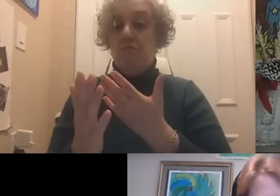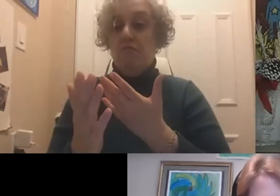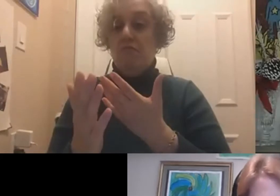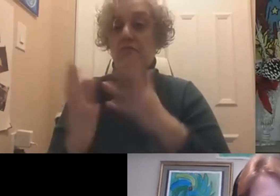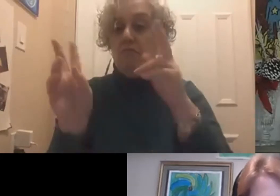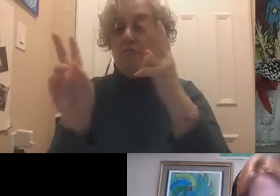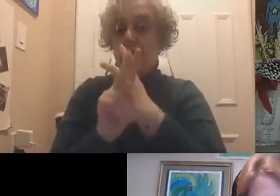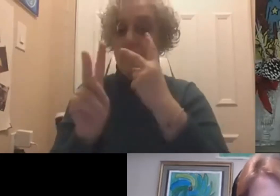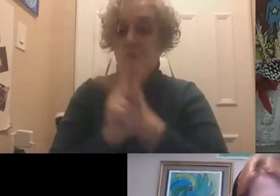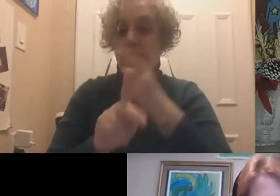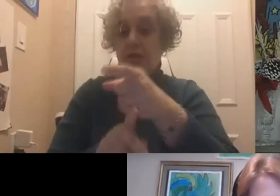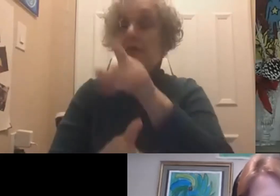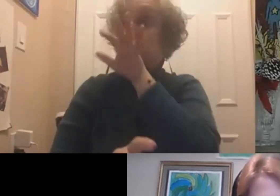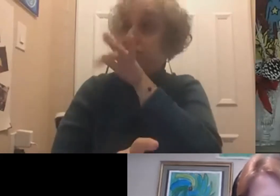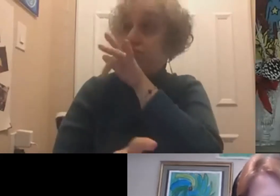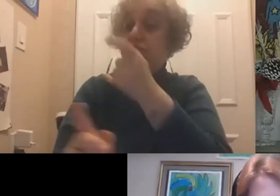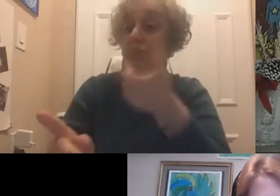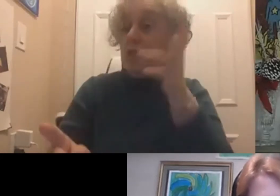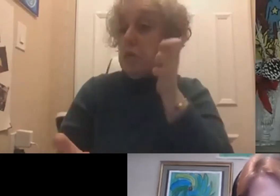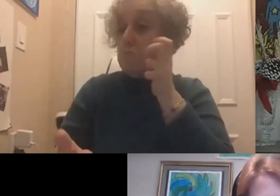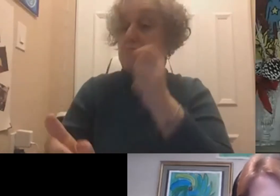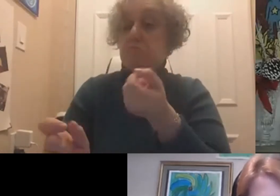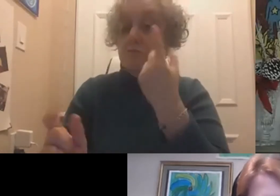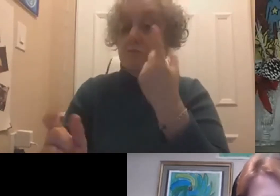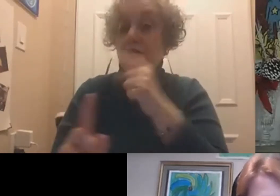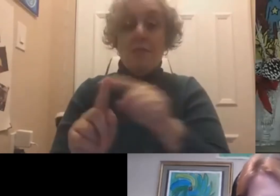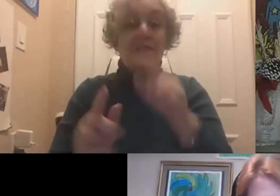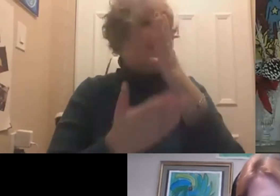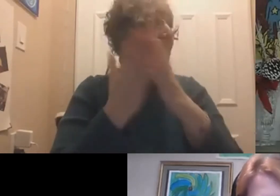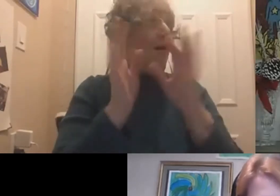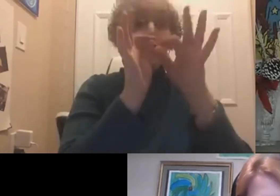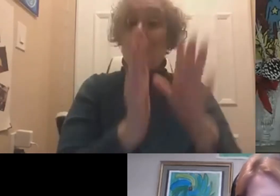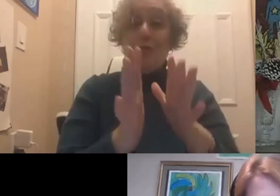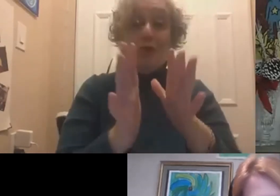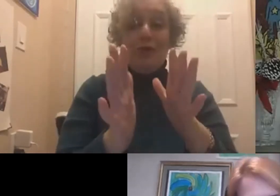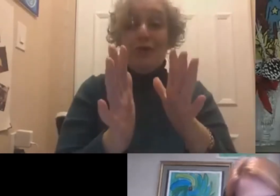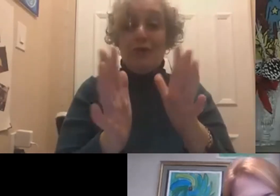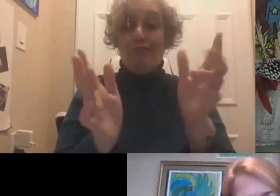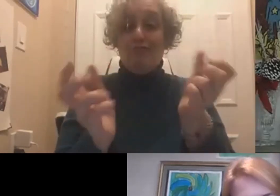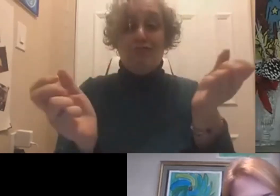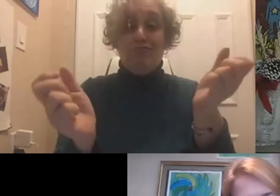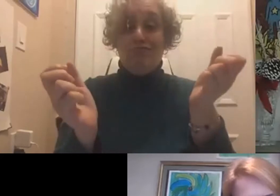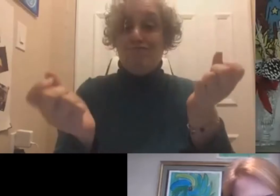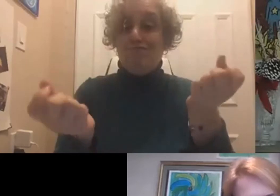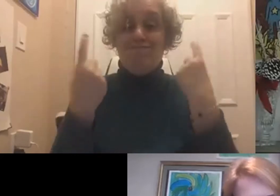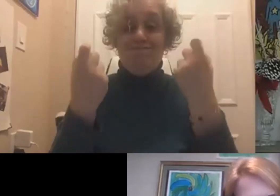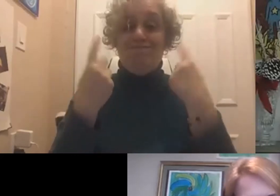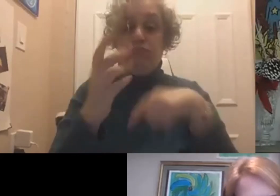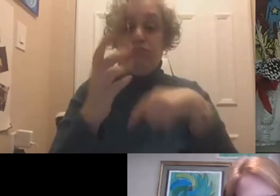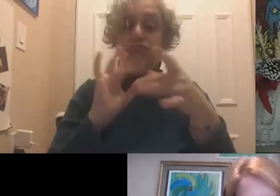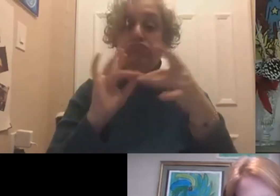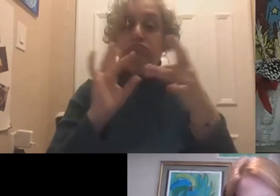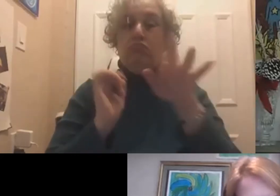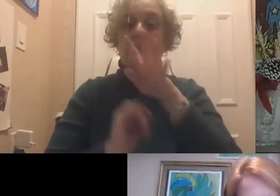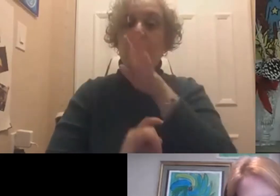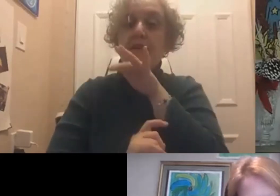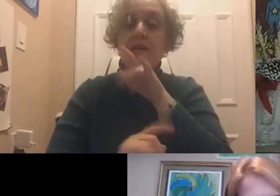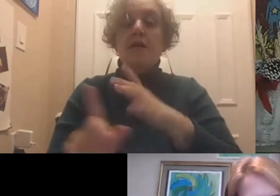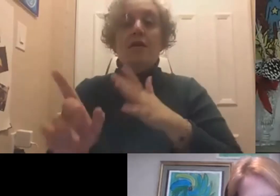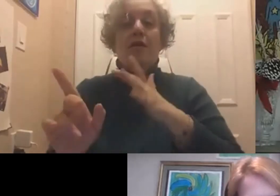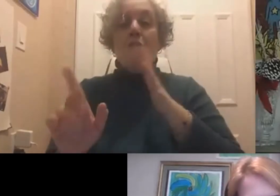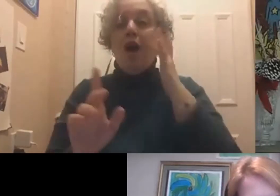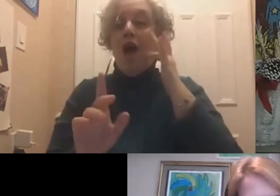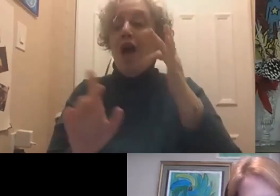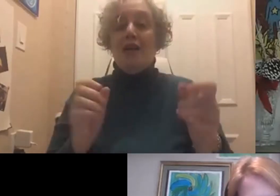out what the hell to say. And so I'm honest. So again, that's not a distinguishment between